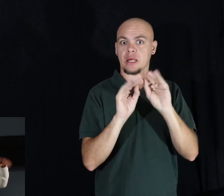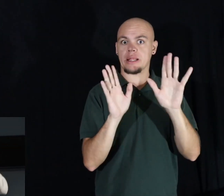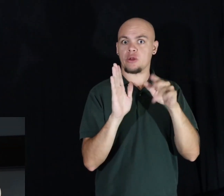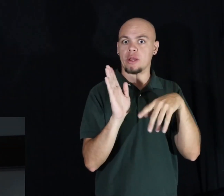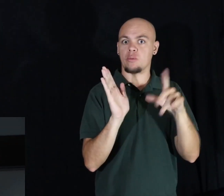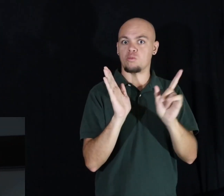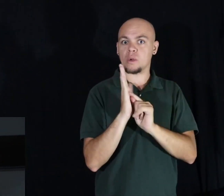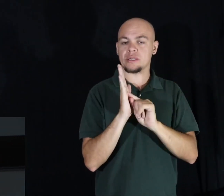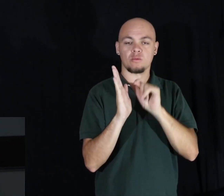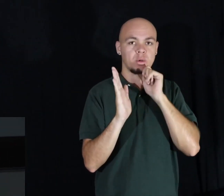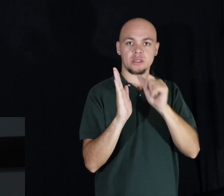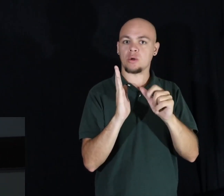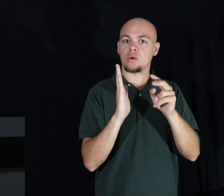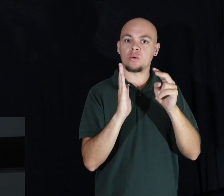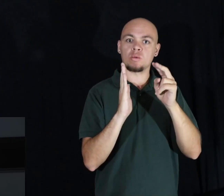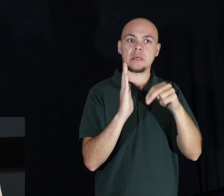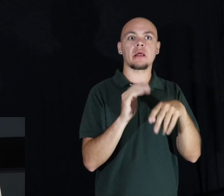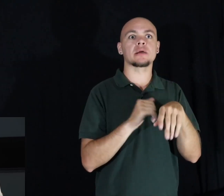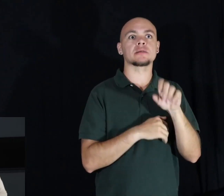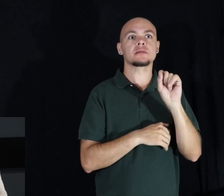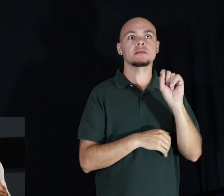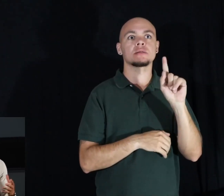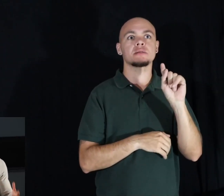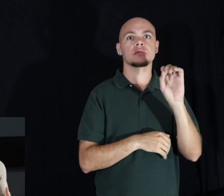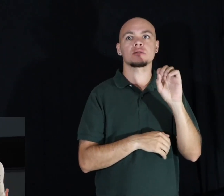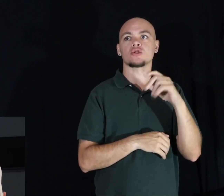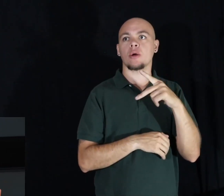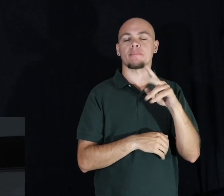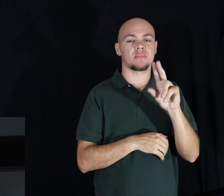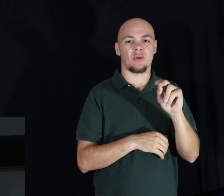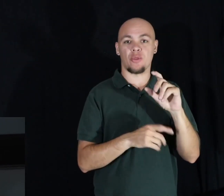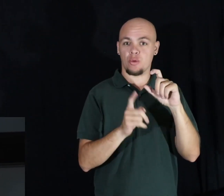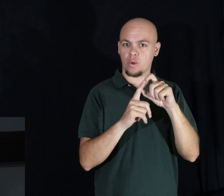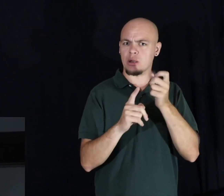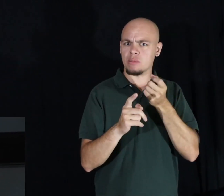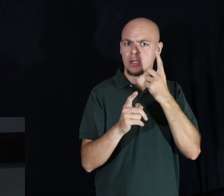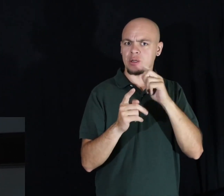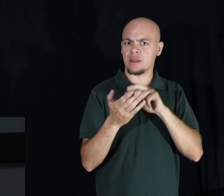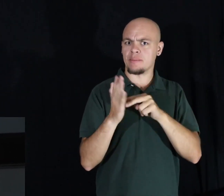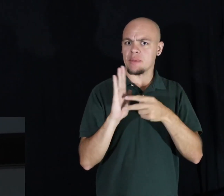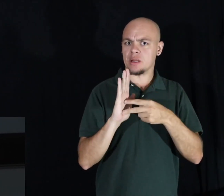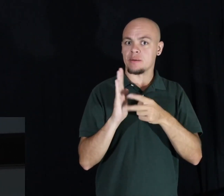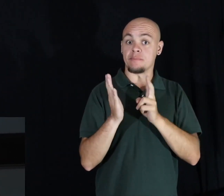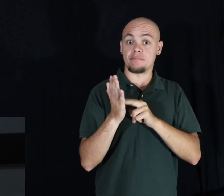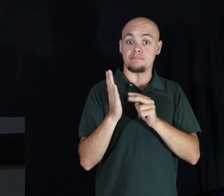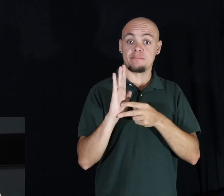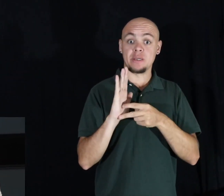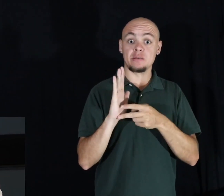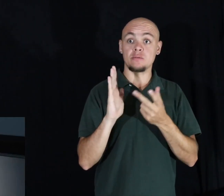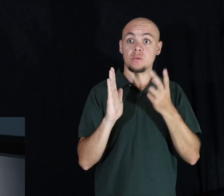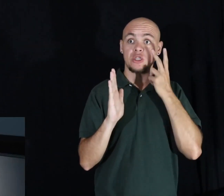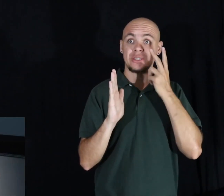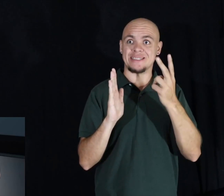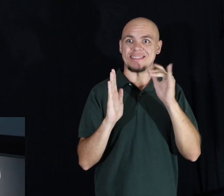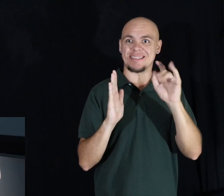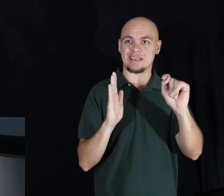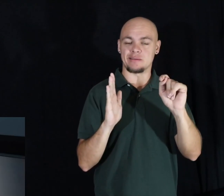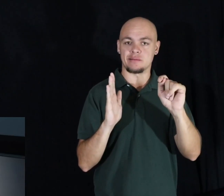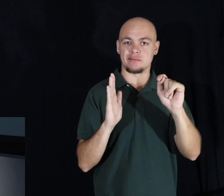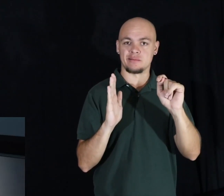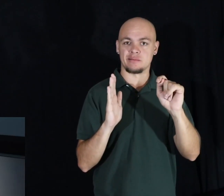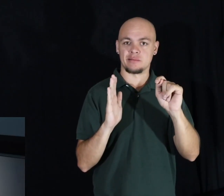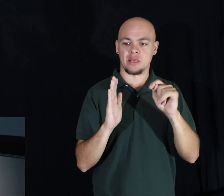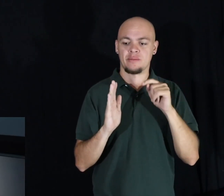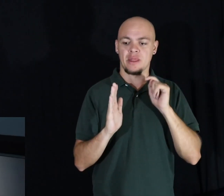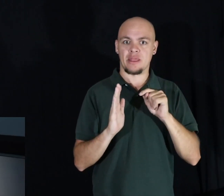We don't read the words stop aloud. We understand the meaning of the word. Therefore, we only see it. But how do we reduce sub